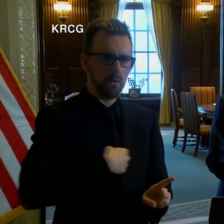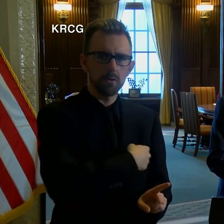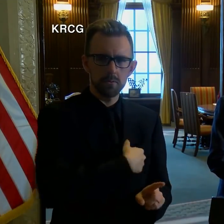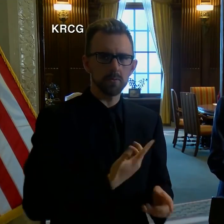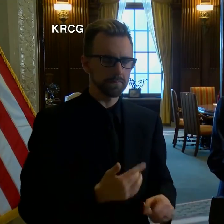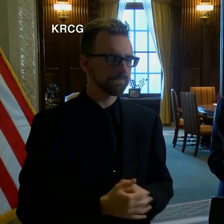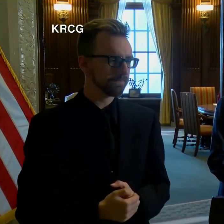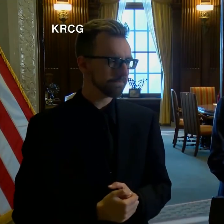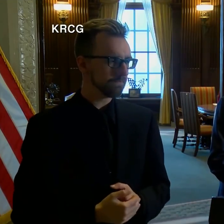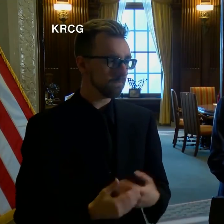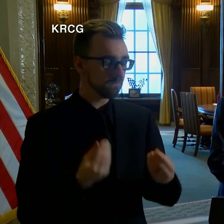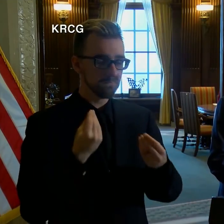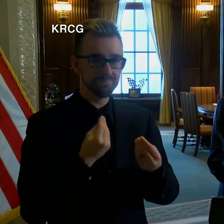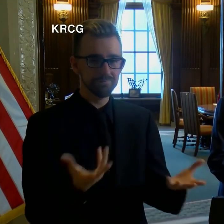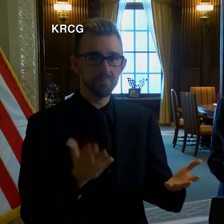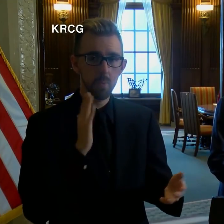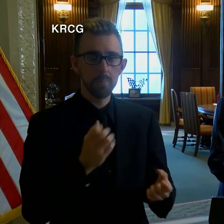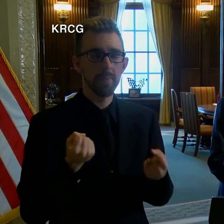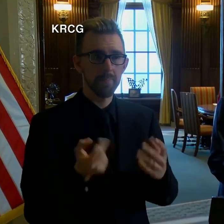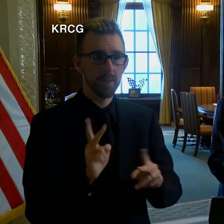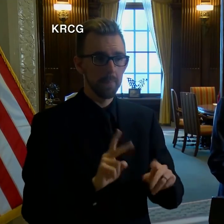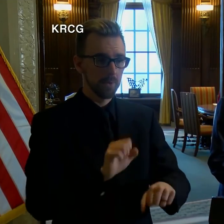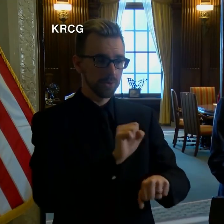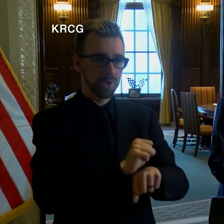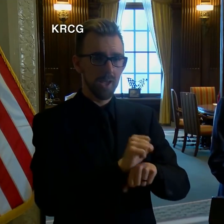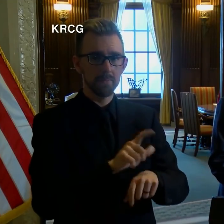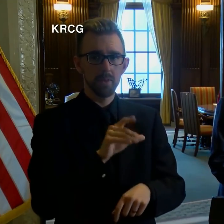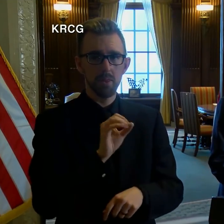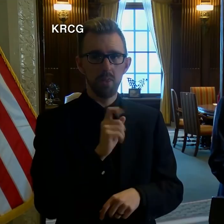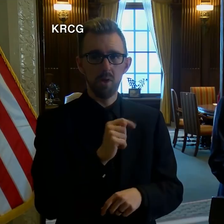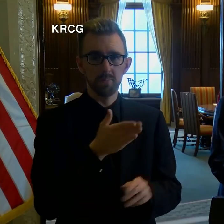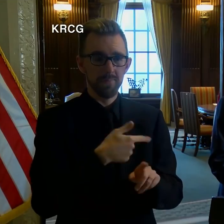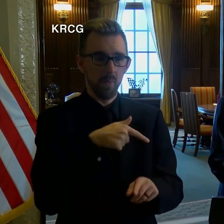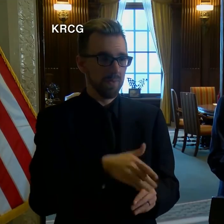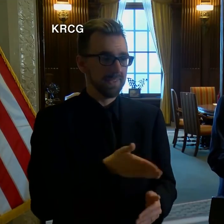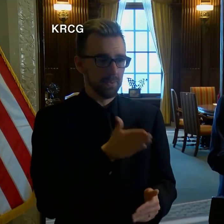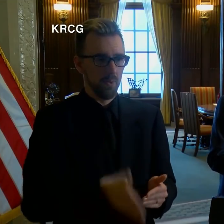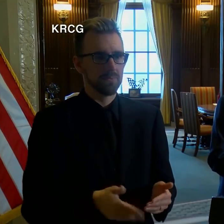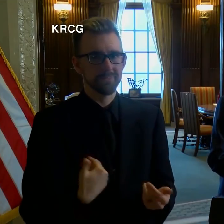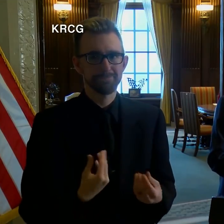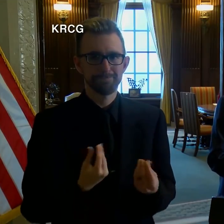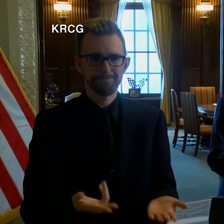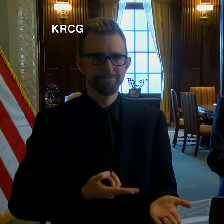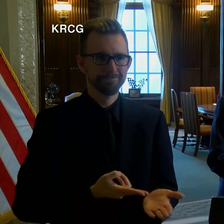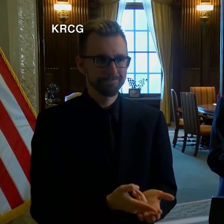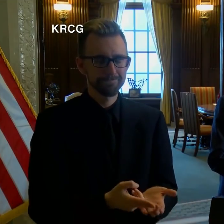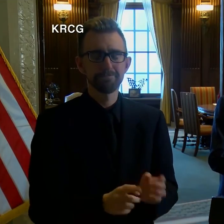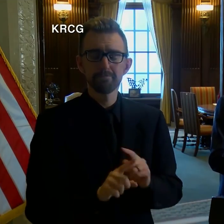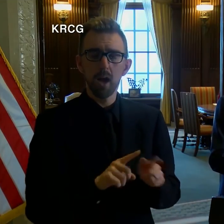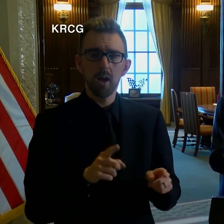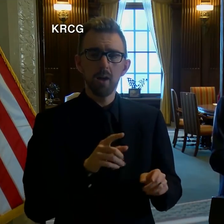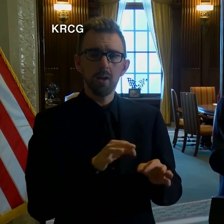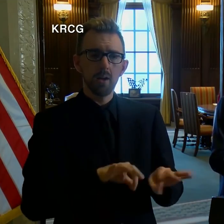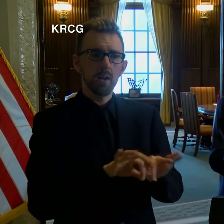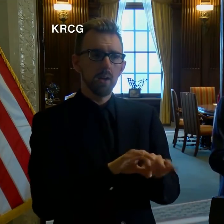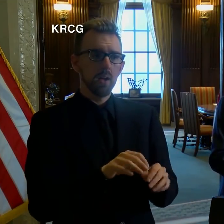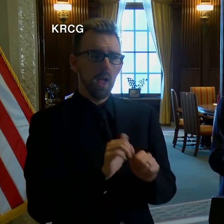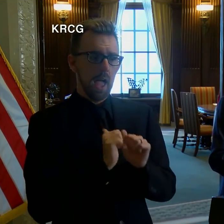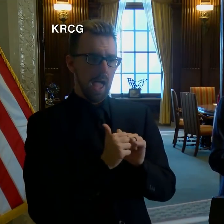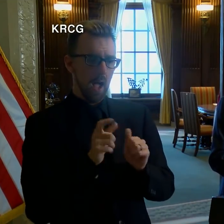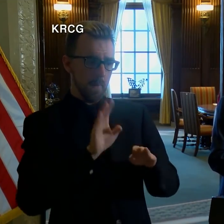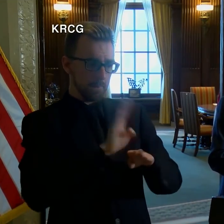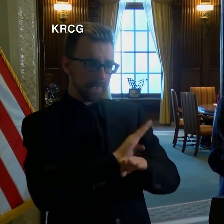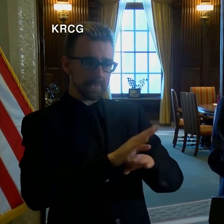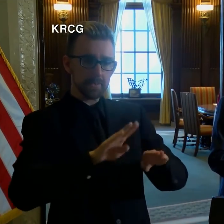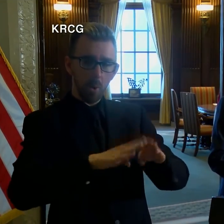there's going to be many people lose their jobs before this is over. But you know, the main thing you got to do is you got to try to figure out how you can keep the businesses